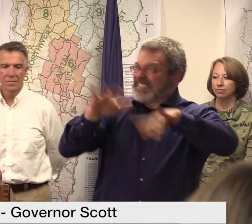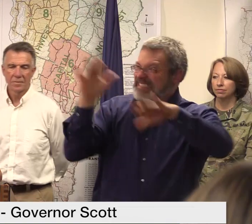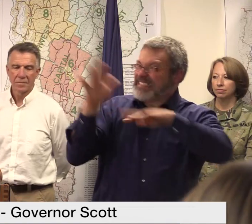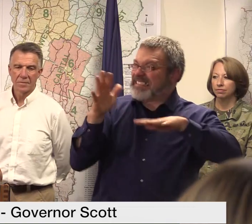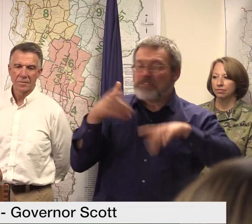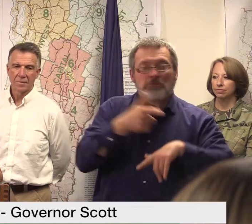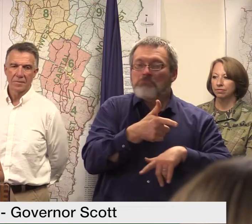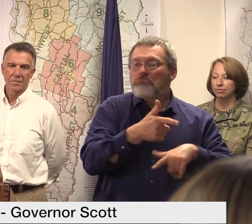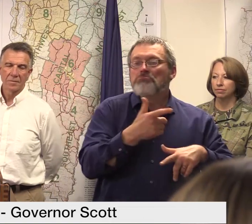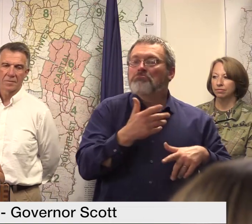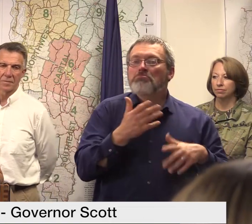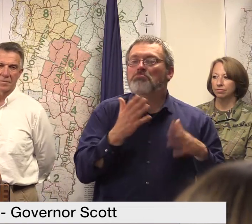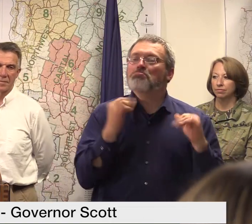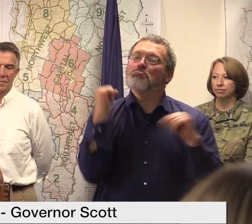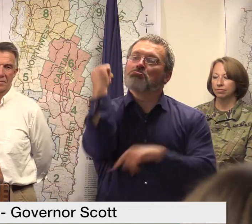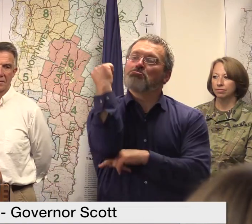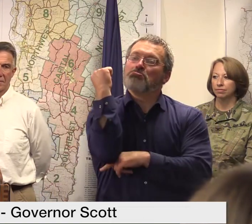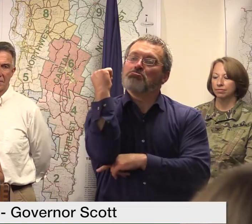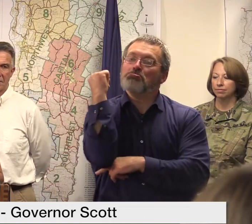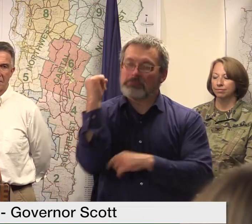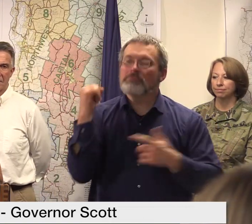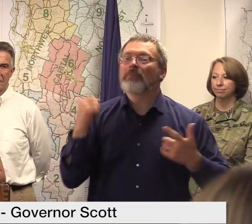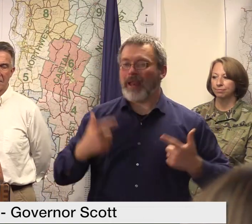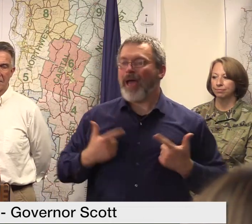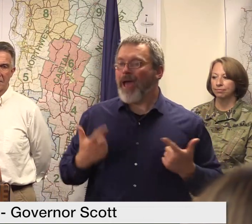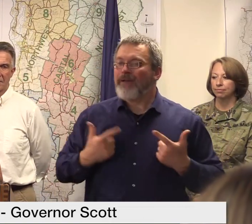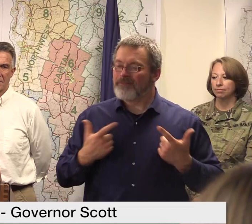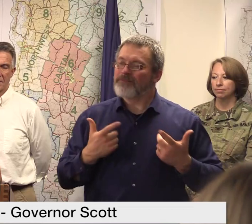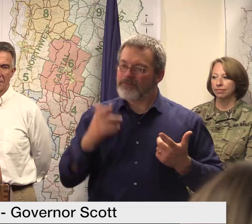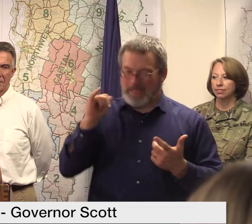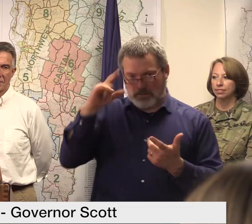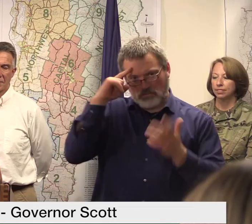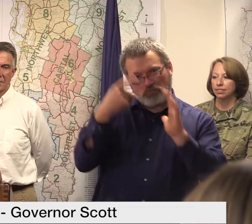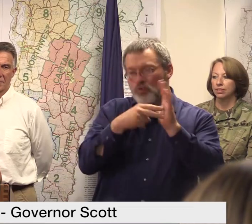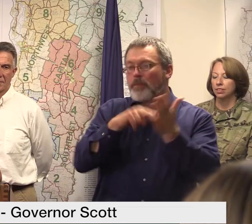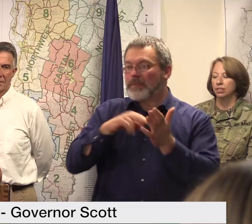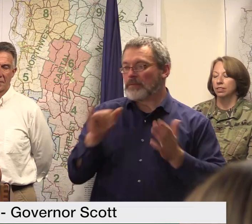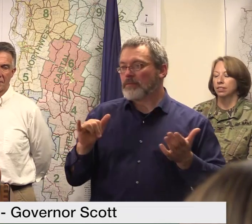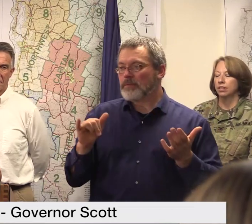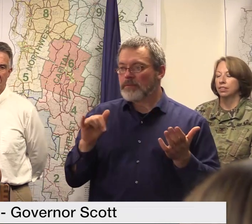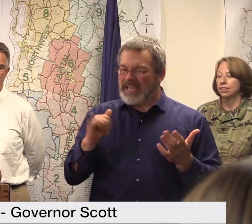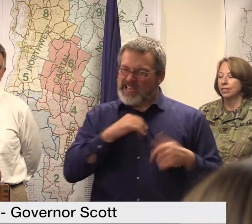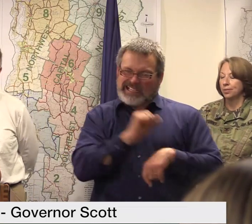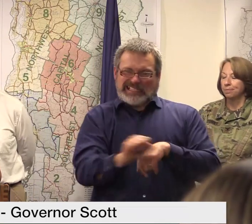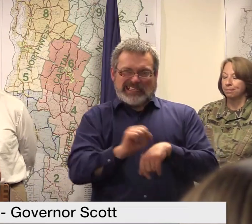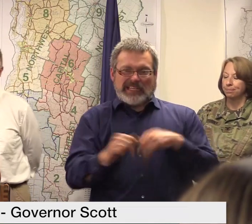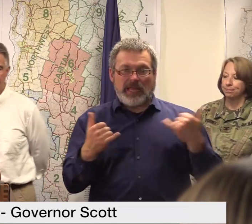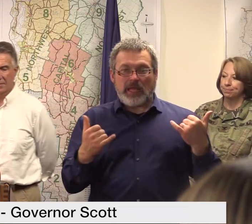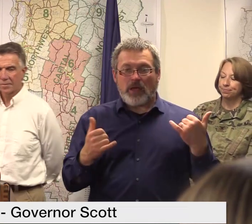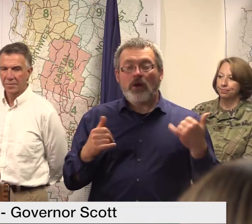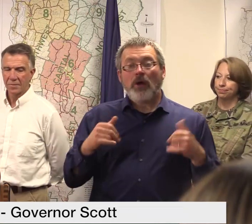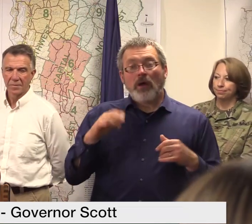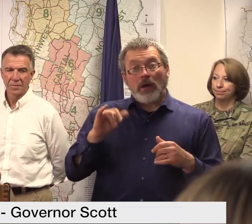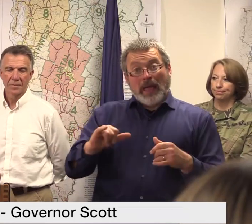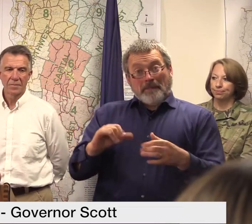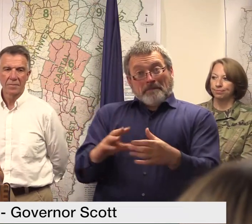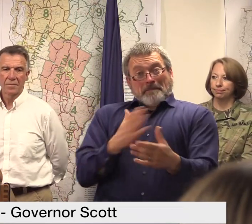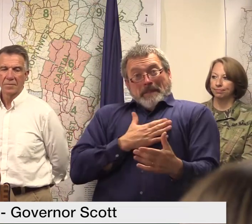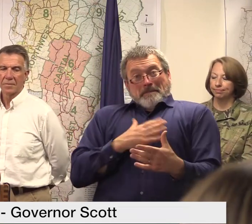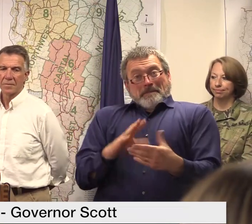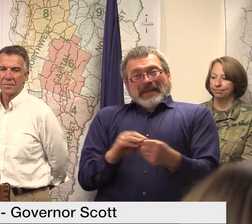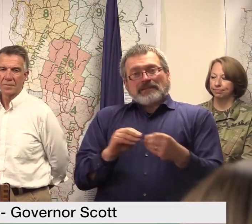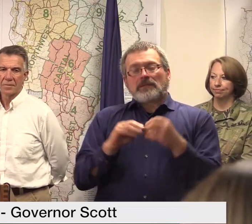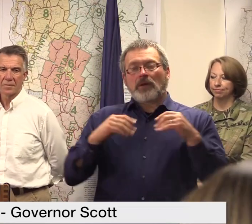disasters held up this time so as the governor has said you know we really need to look at how we